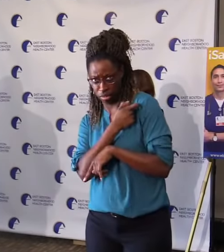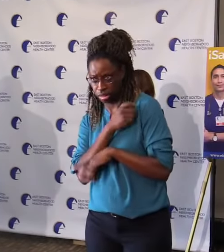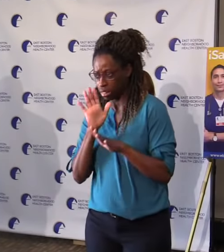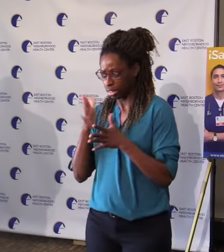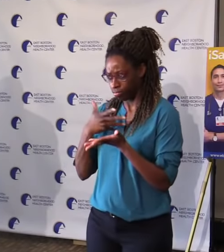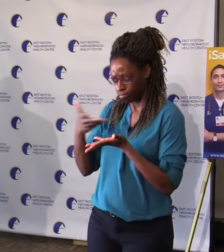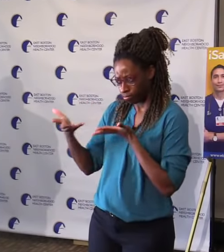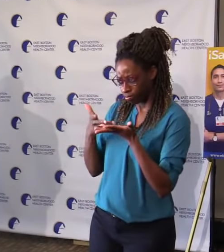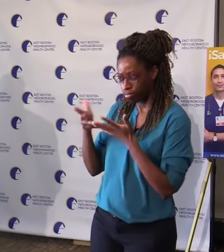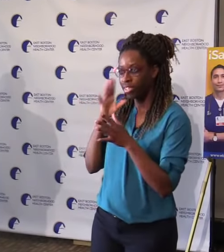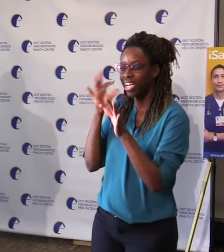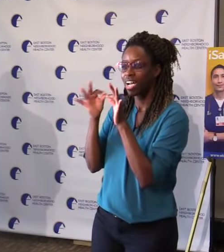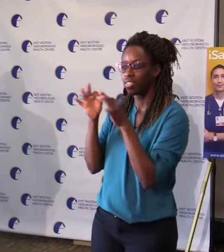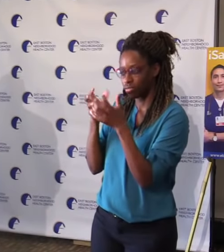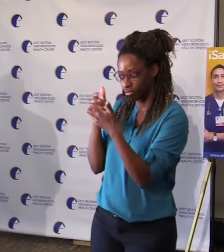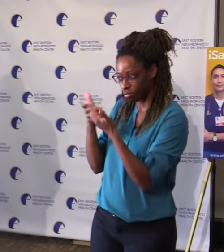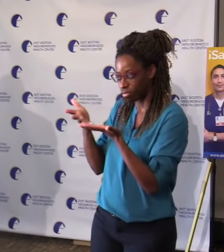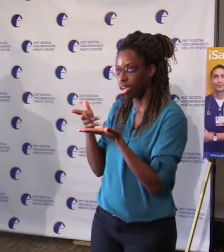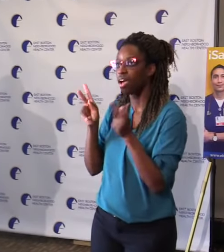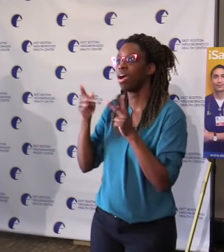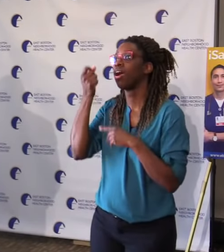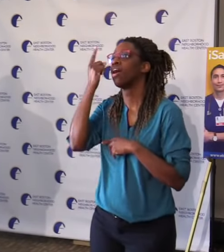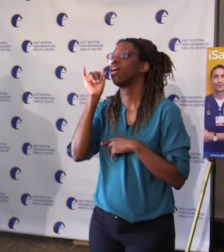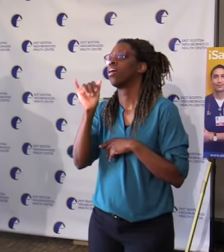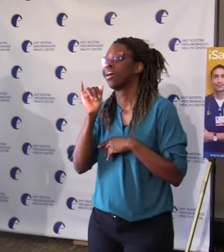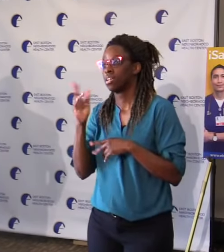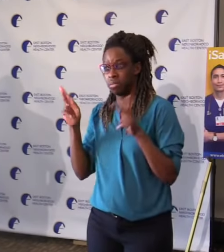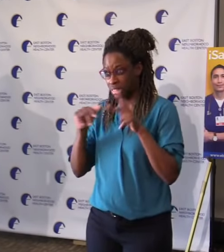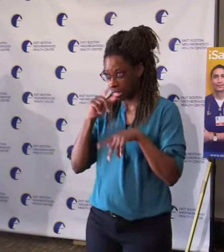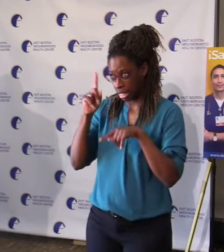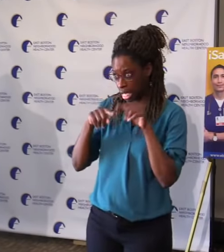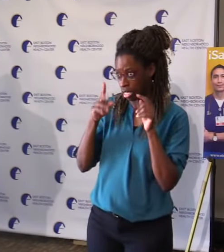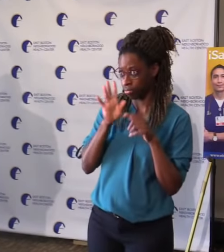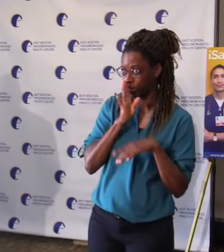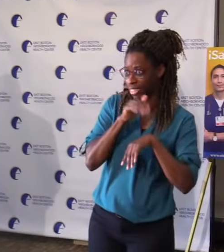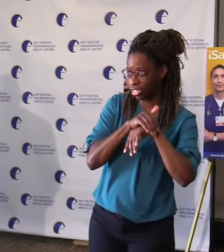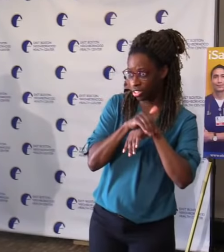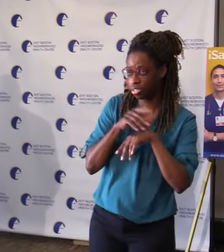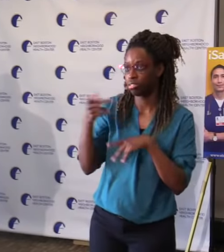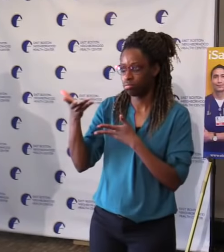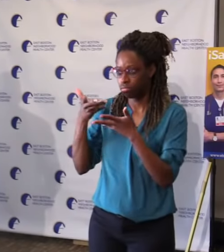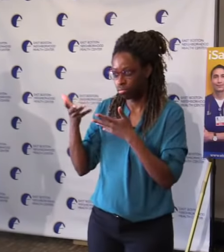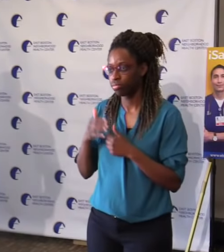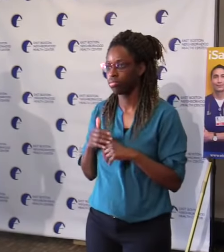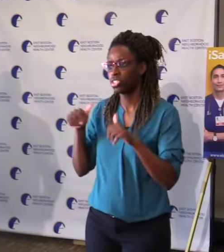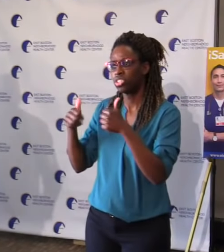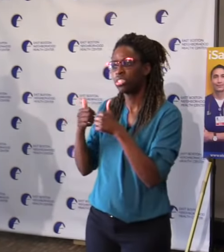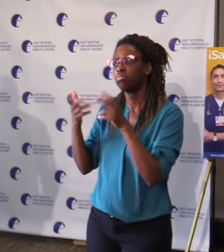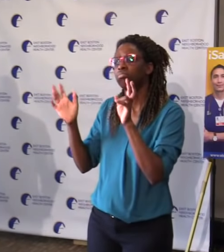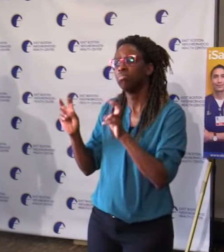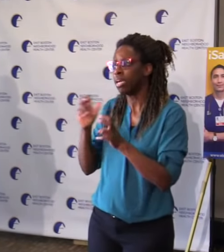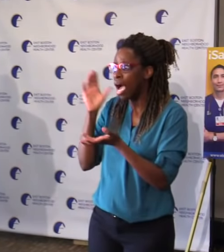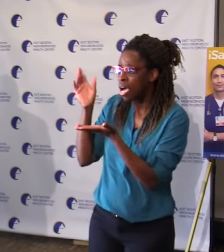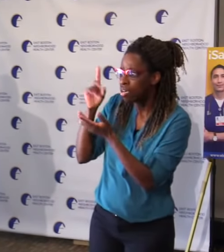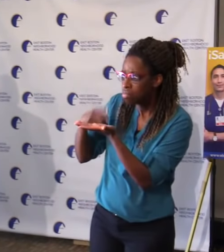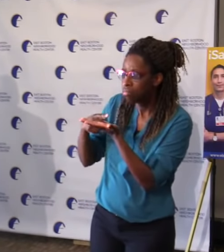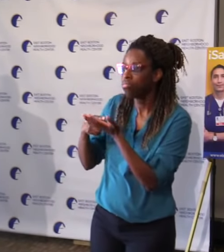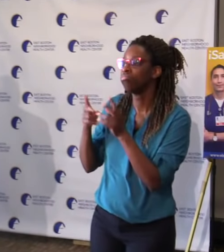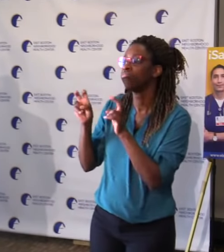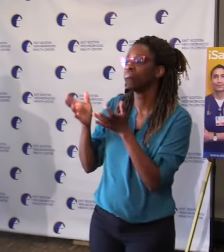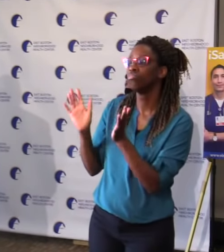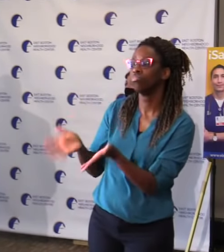all of which are founded on conversation. First, it supports providers and staff in having respectful, one-on-one